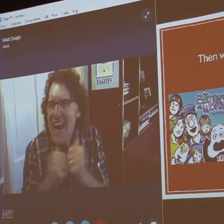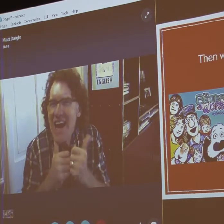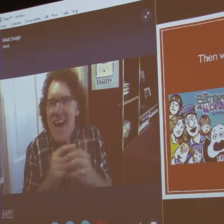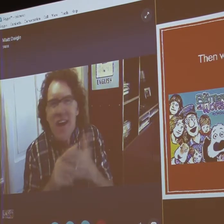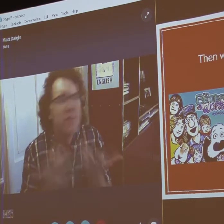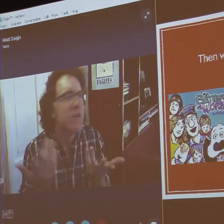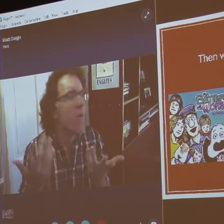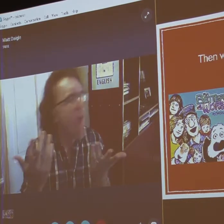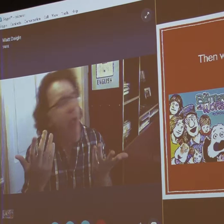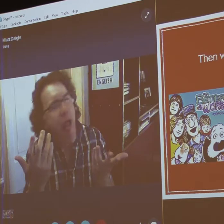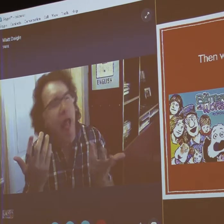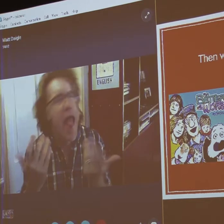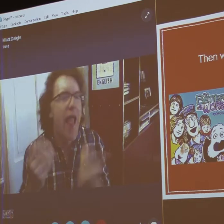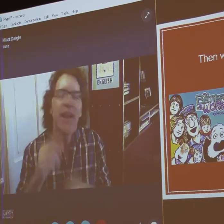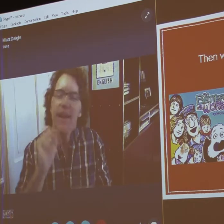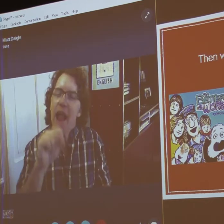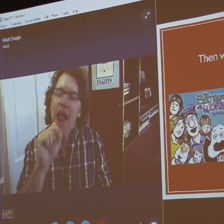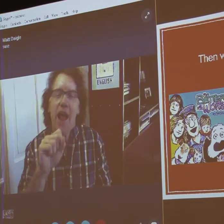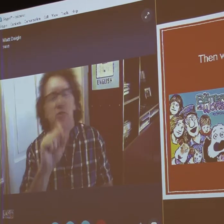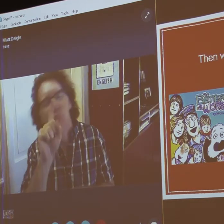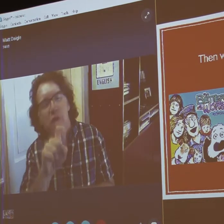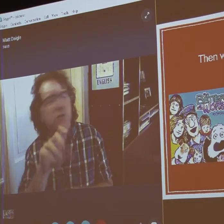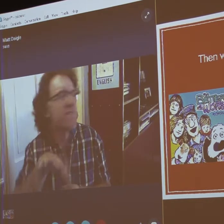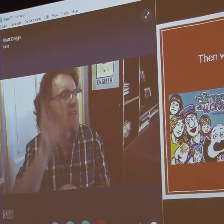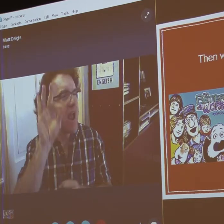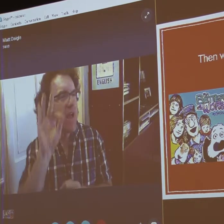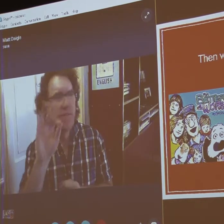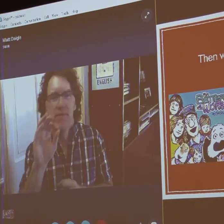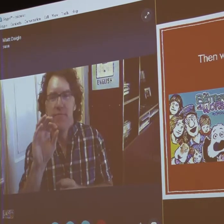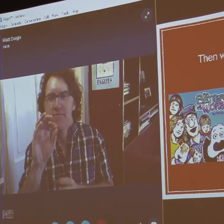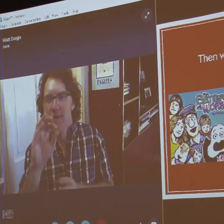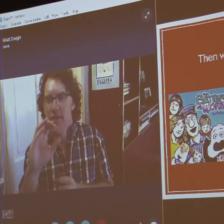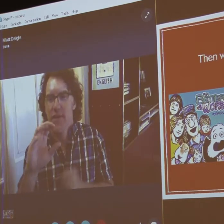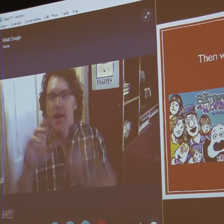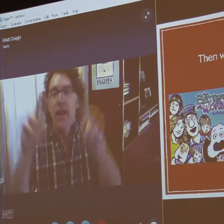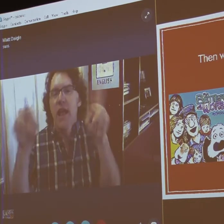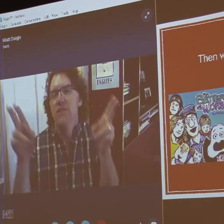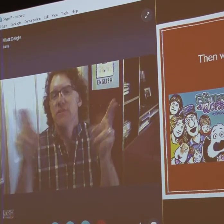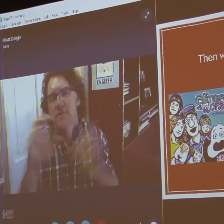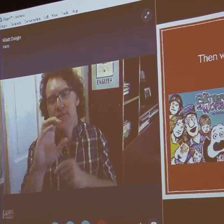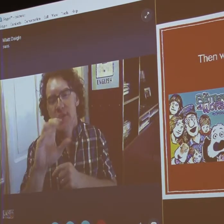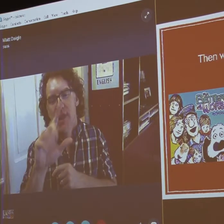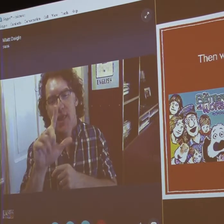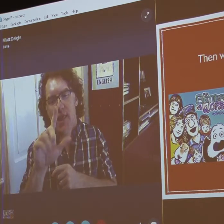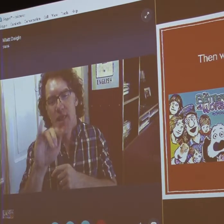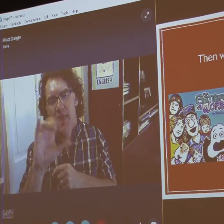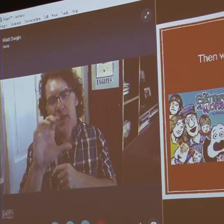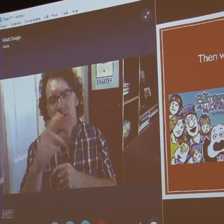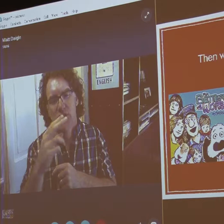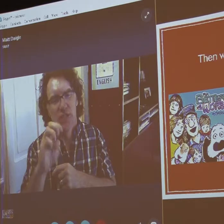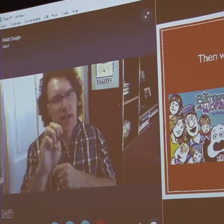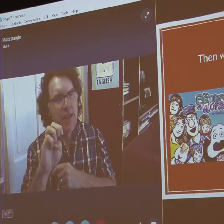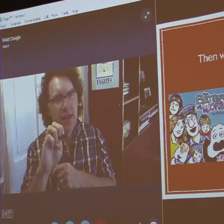work. I said, how do I get out there? How do I get syndicated? How do people find out about my